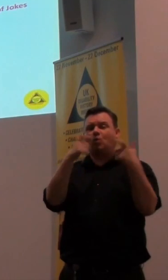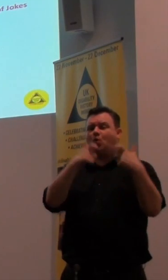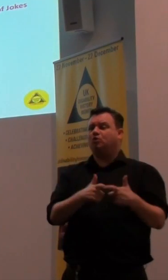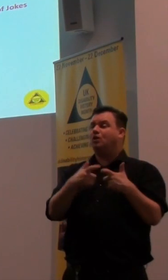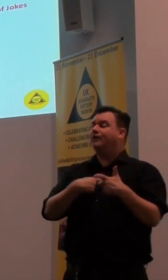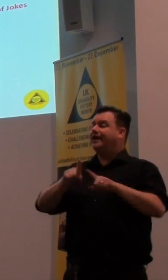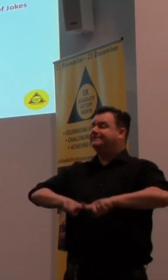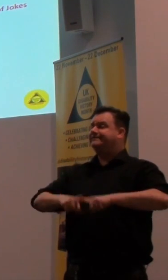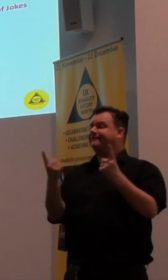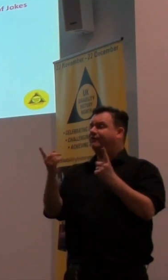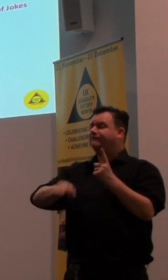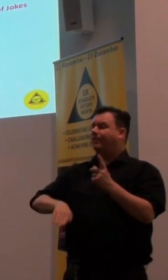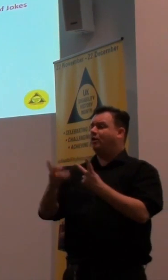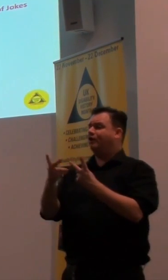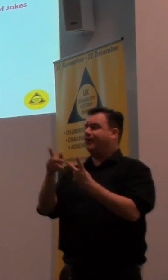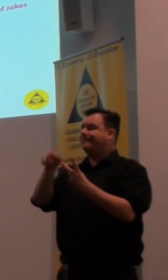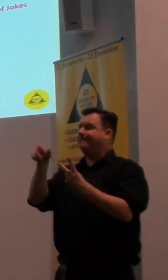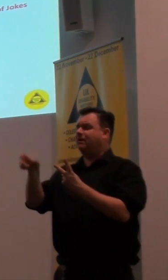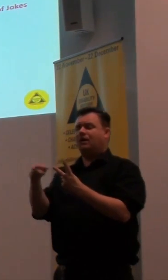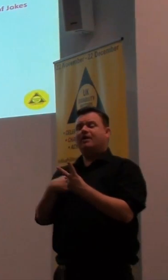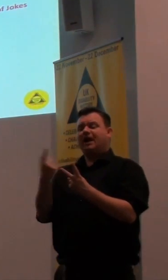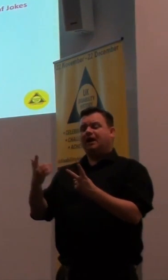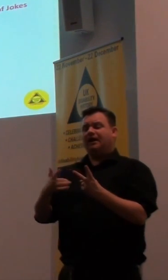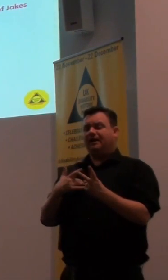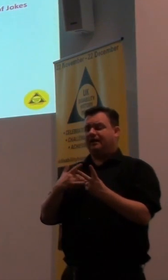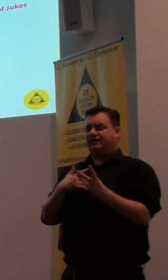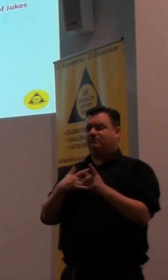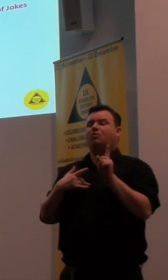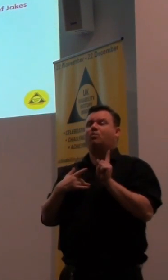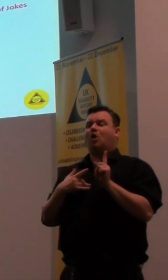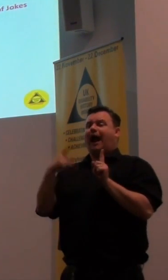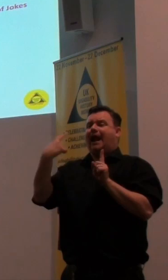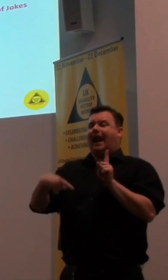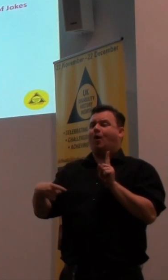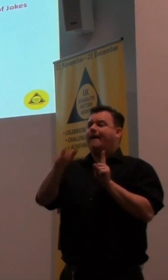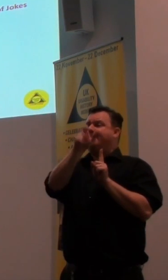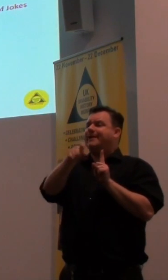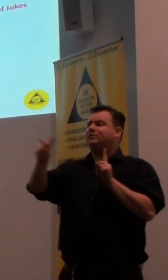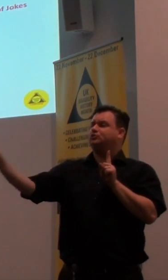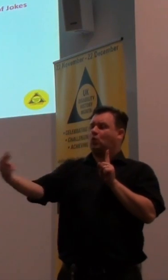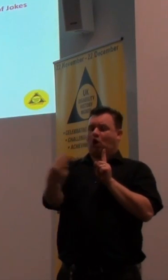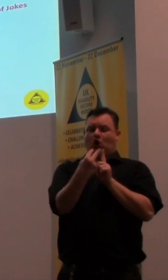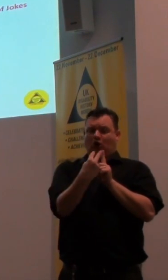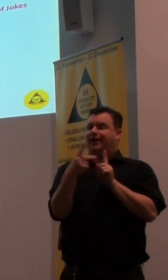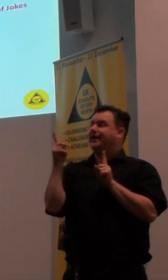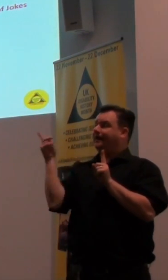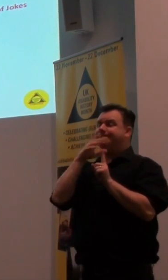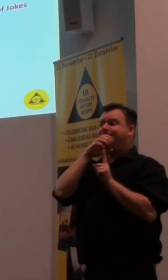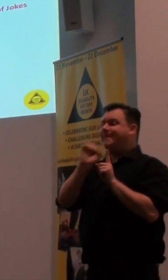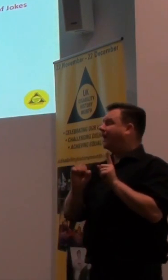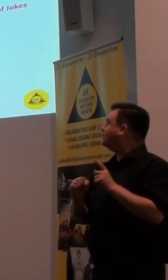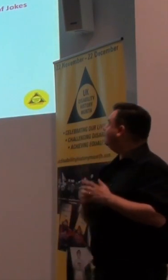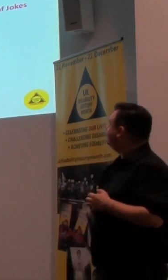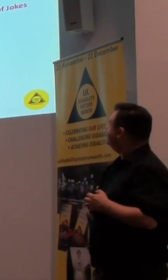from other people, had to make their living by allowing people to come and look at them. Now, this is a very competent man who could